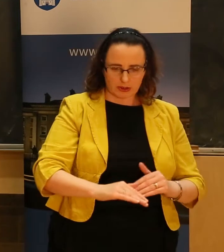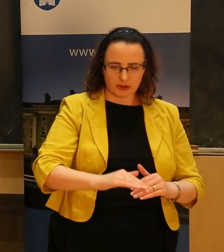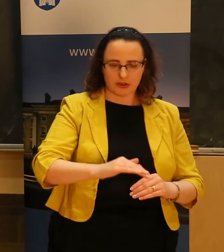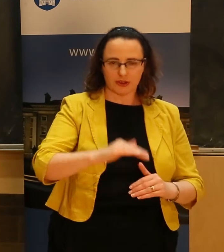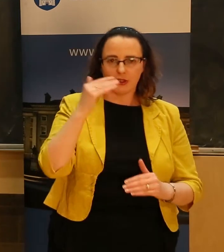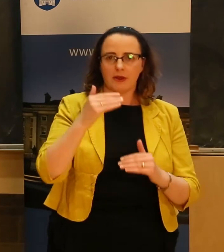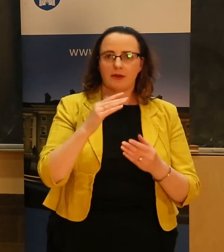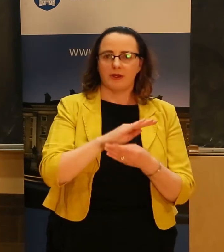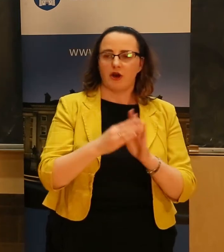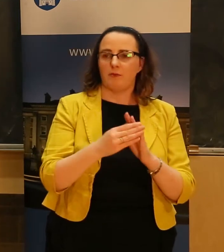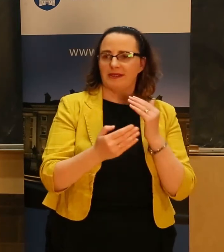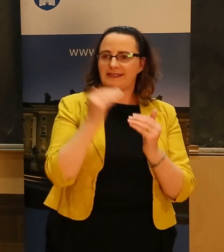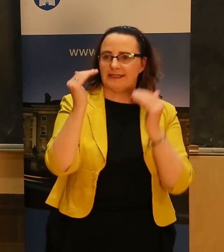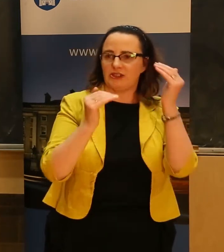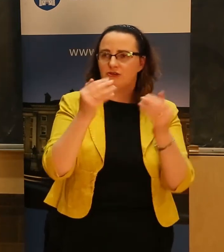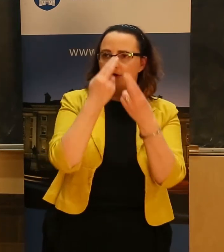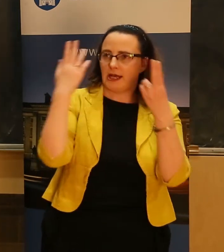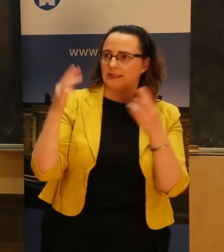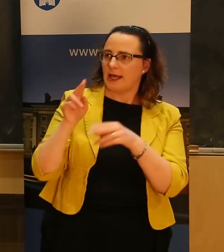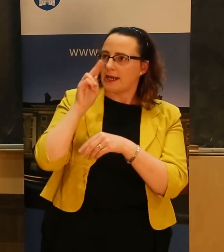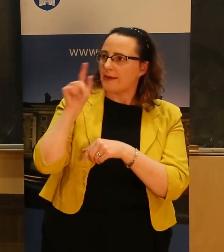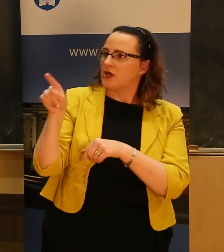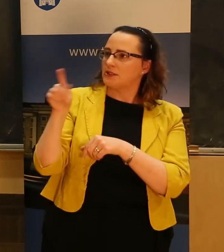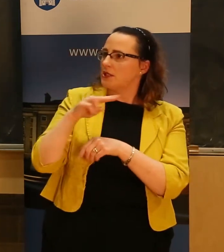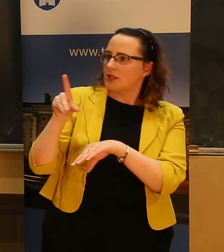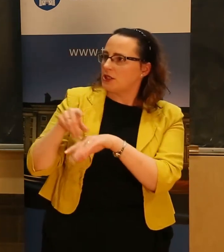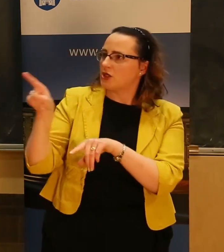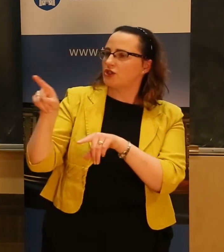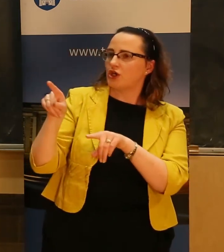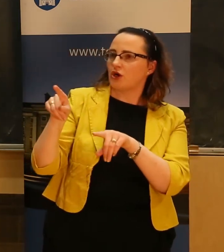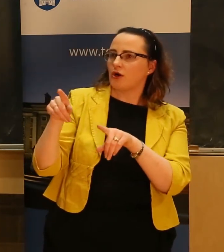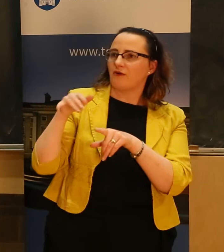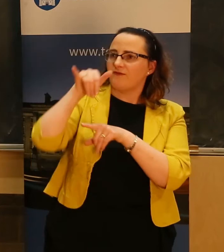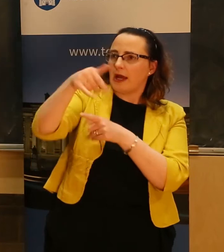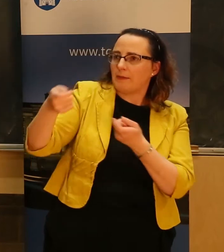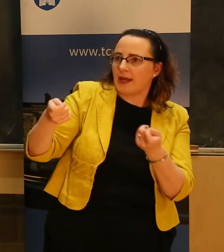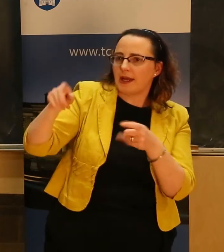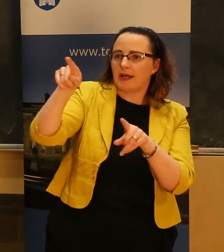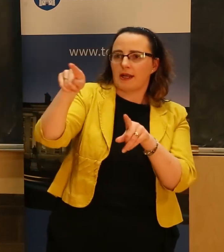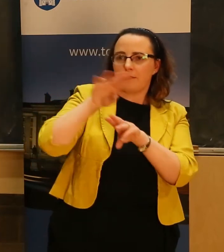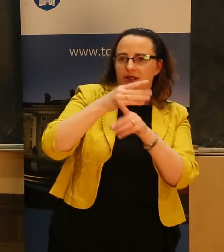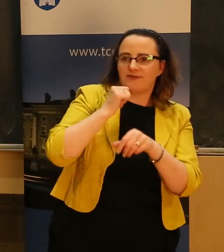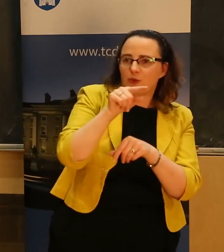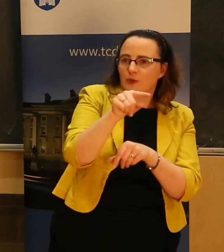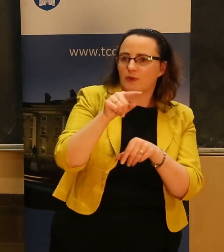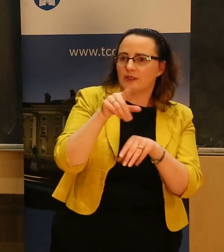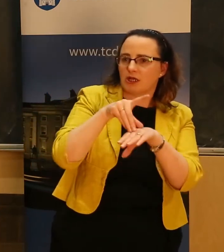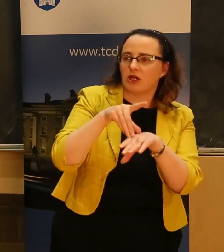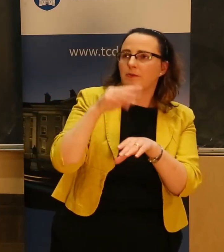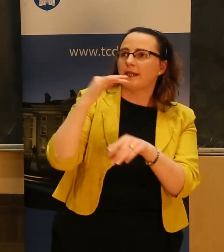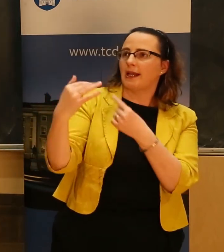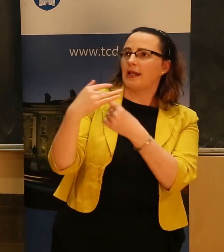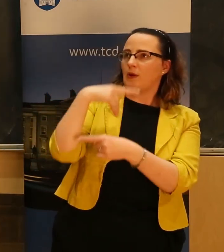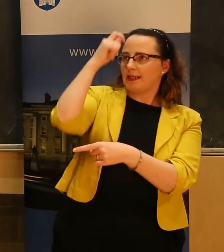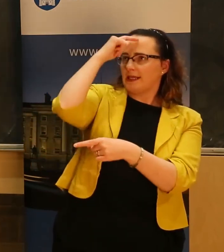you begin to realise that your neighbours and parents, they aren't doctors or pilots. And that begins to shape what is expected of you.